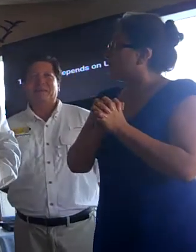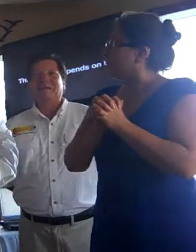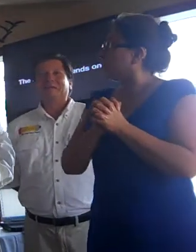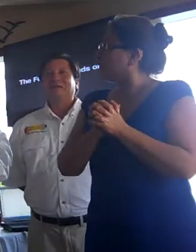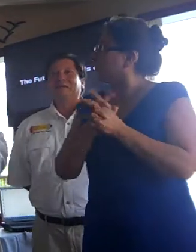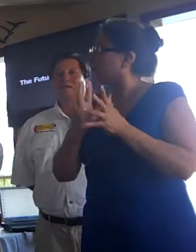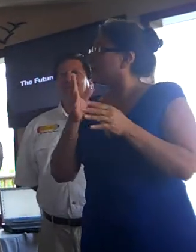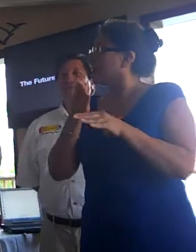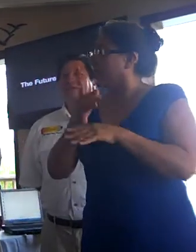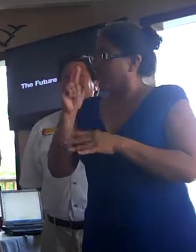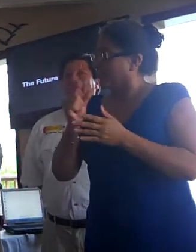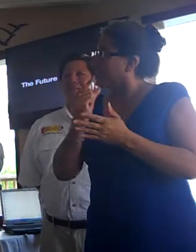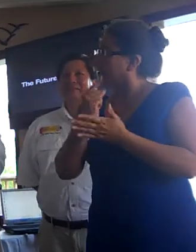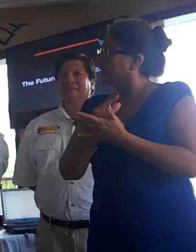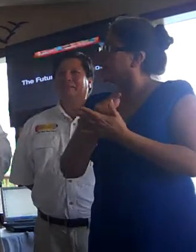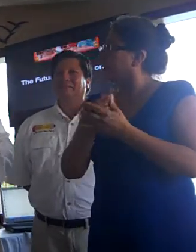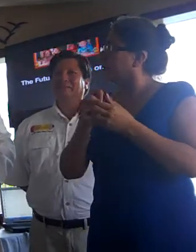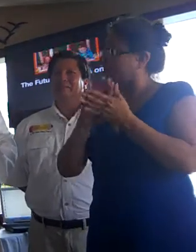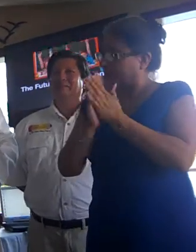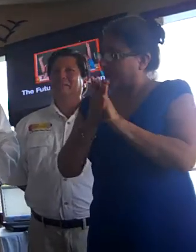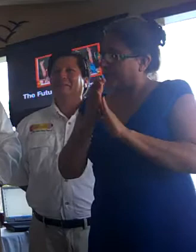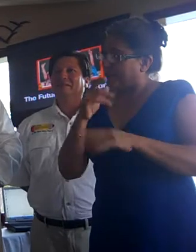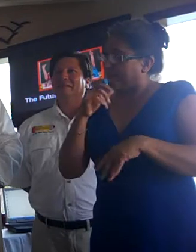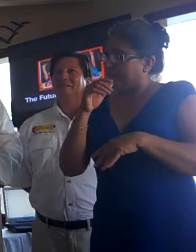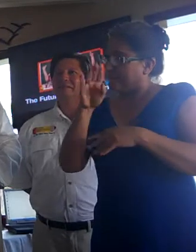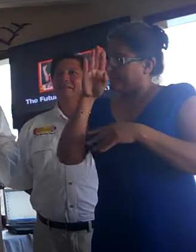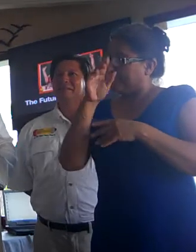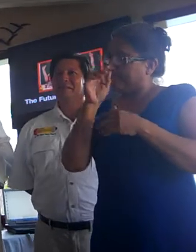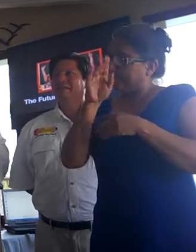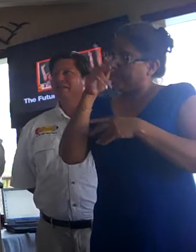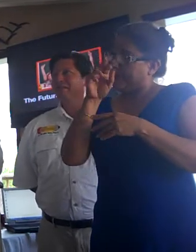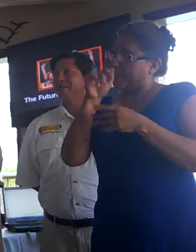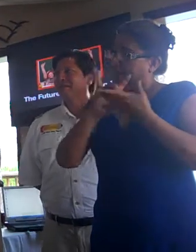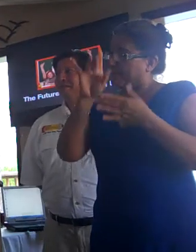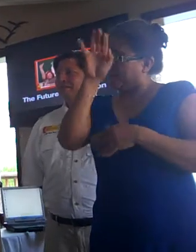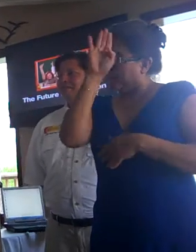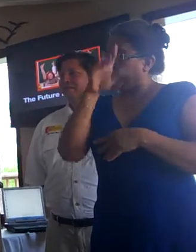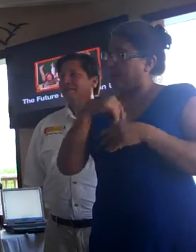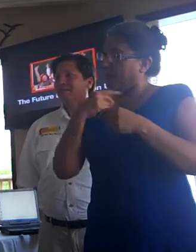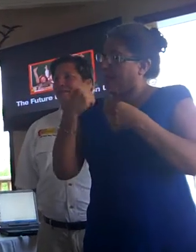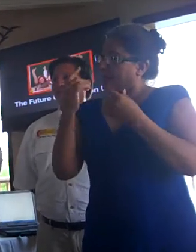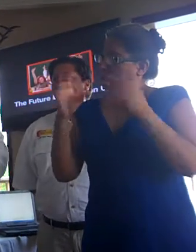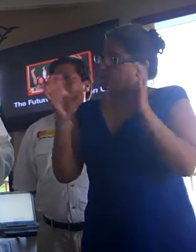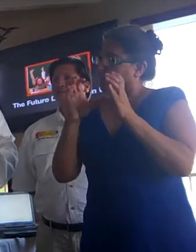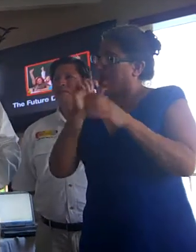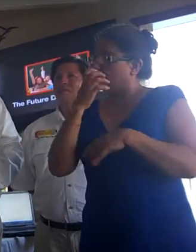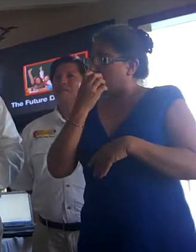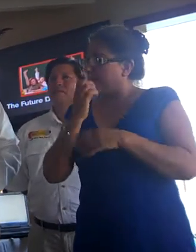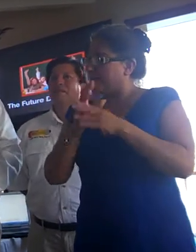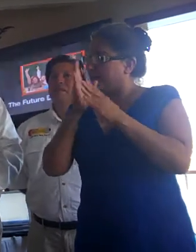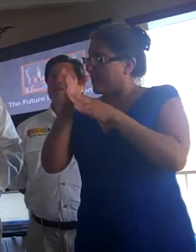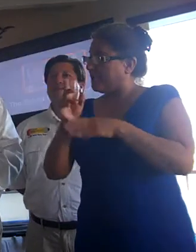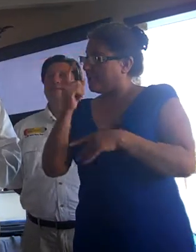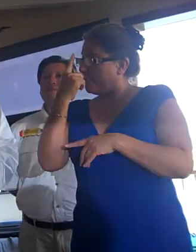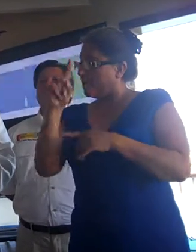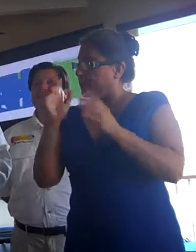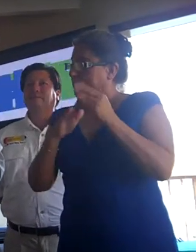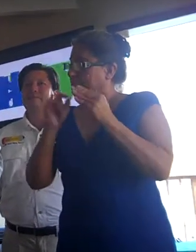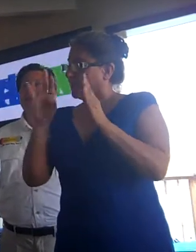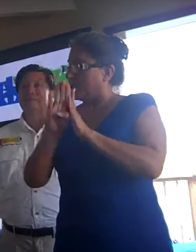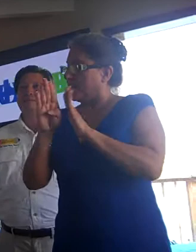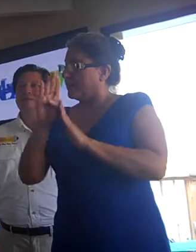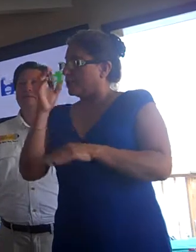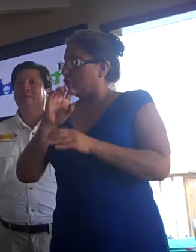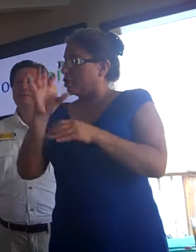After graduation, I became a paramedic firefighter. I am certified scuba diver for the City of Browseville Search and